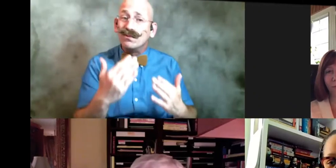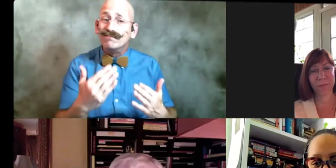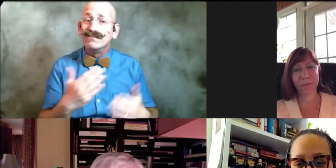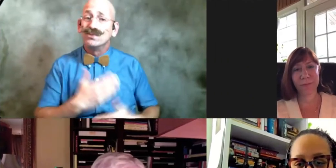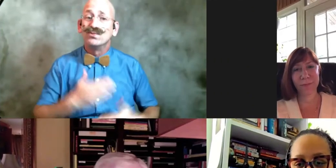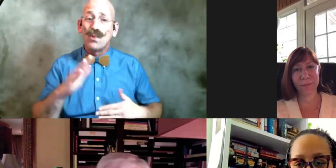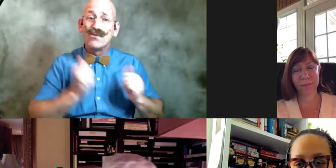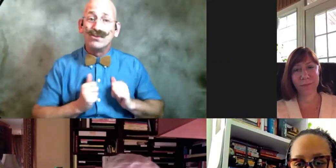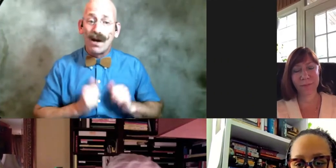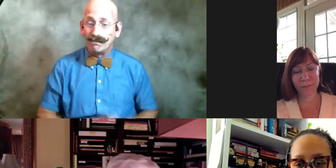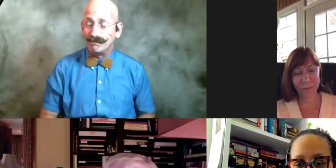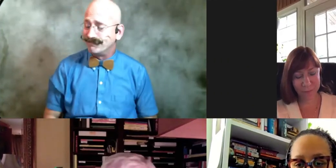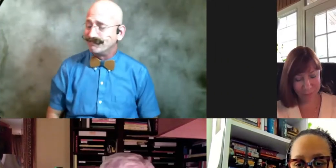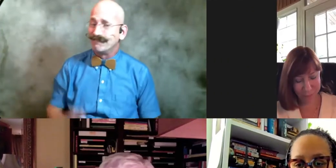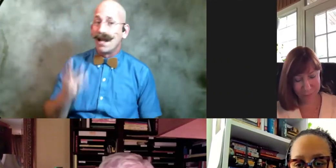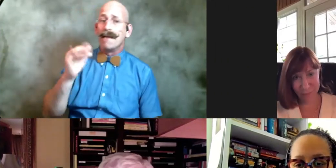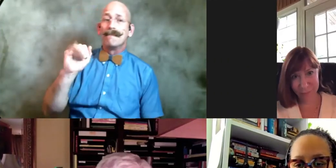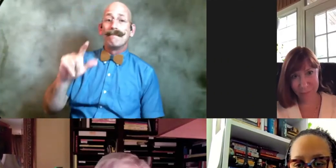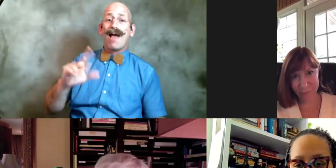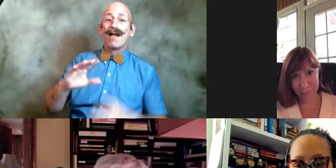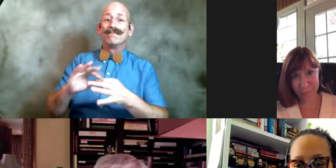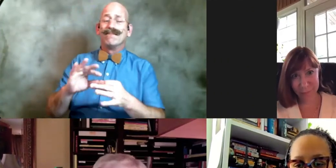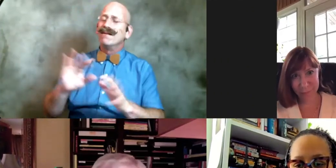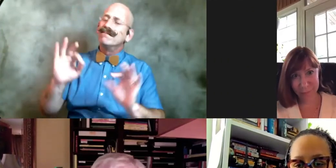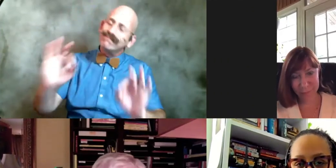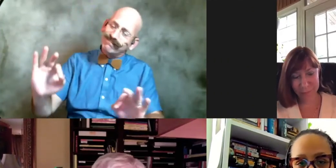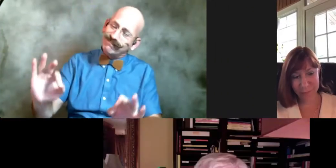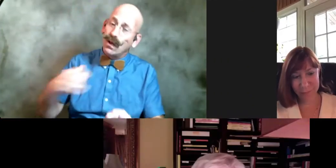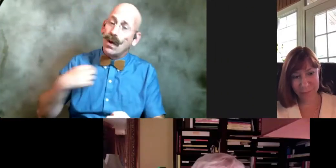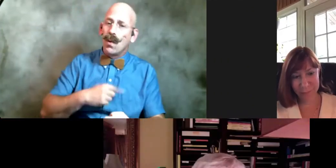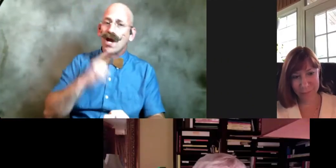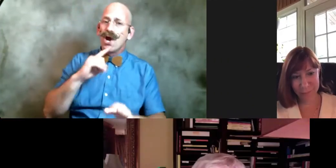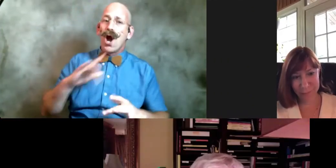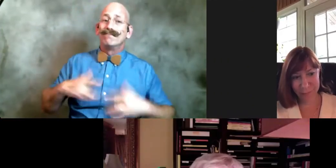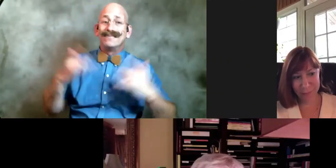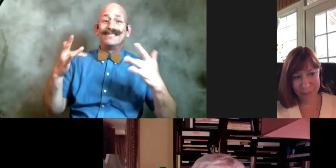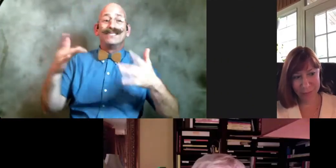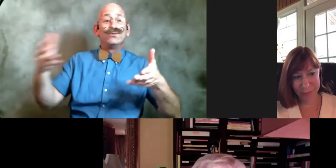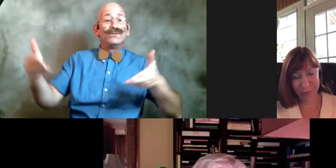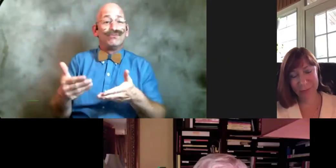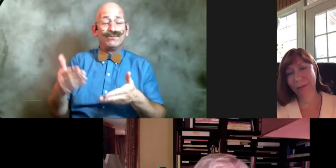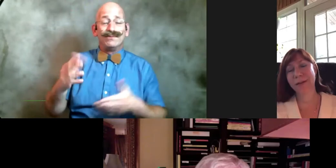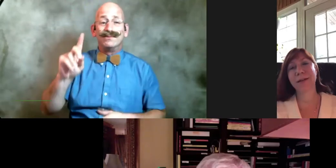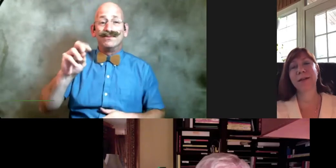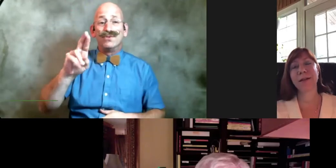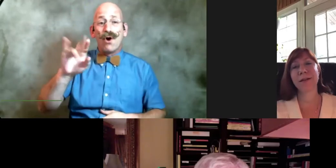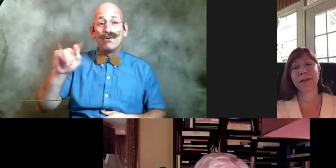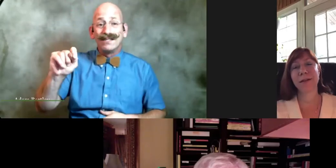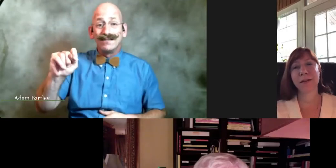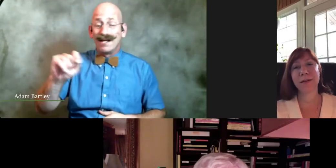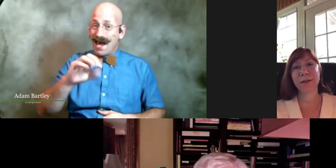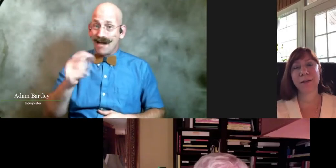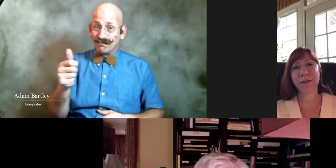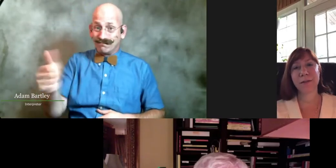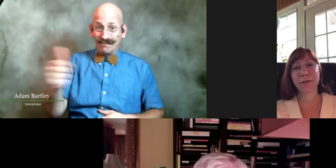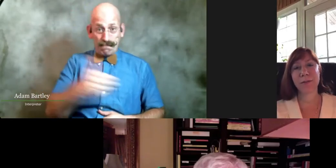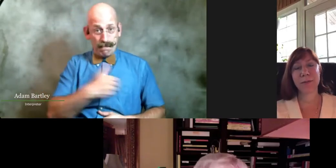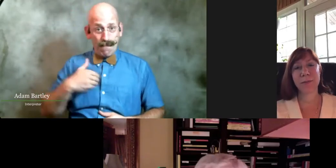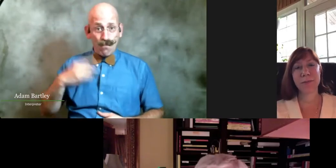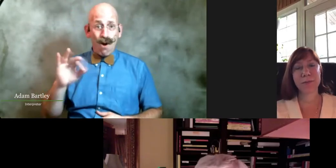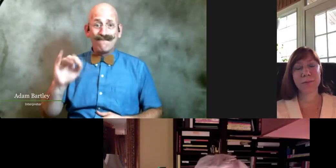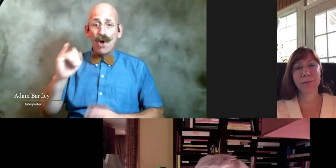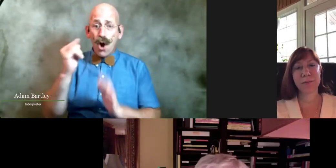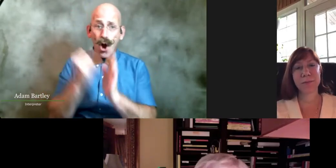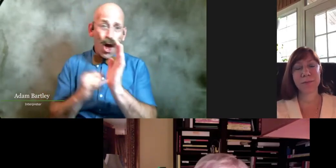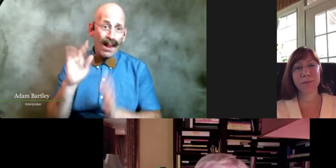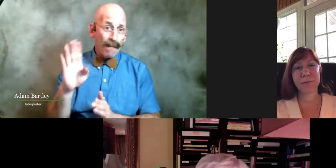Okay and we are very pleased to introduce Dorit tonight and she is a member of the Arts Club and